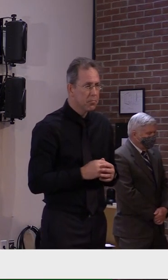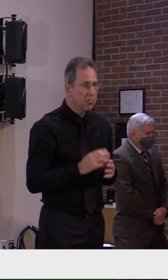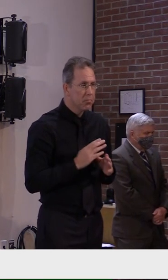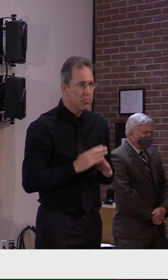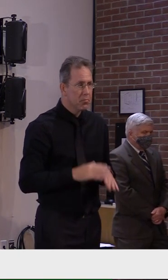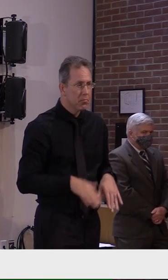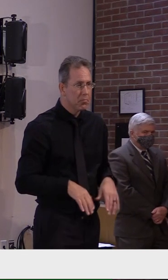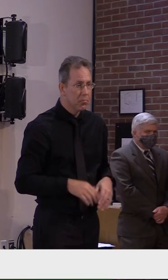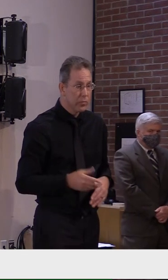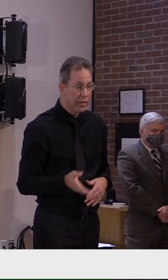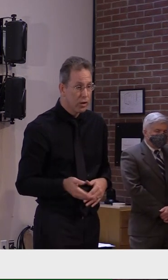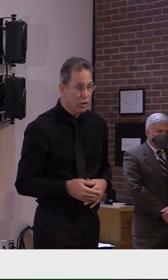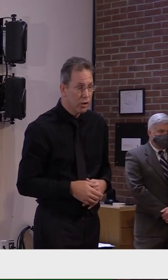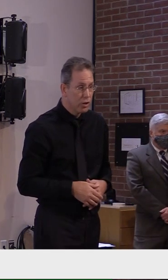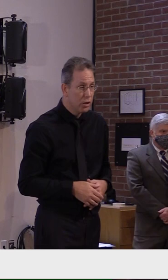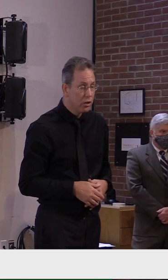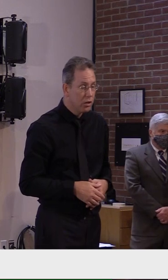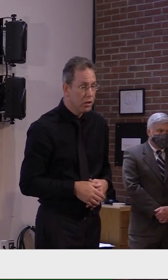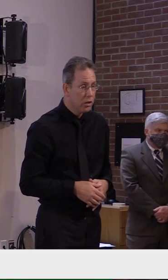lola bt digger